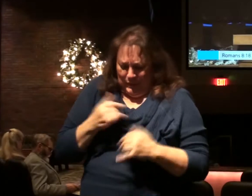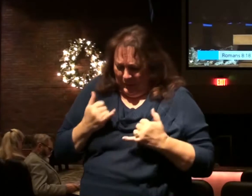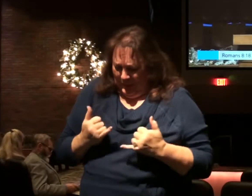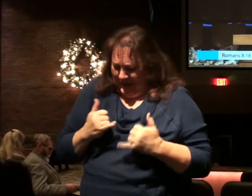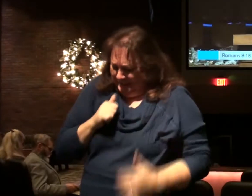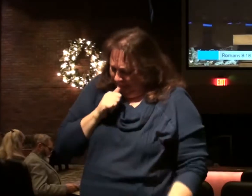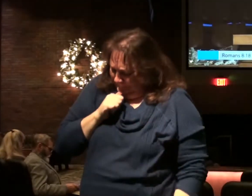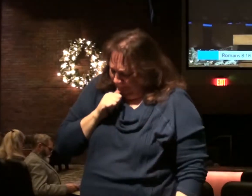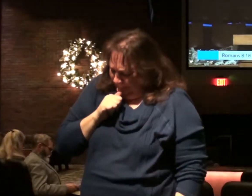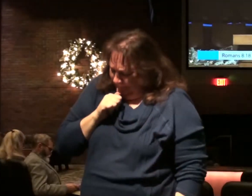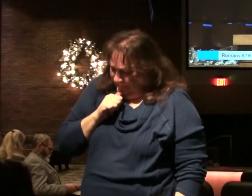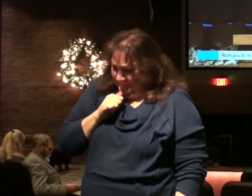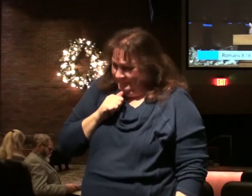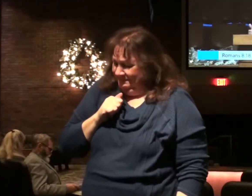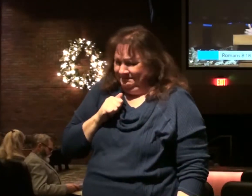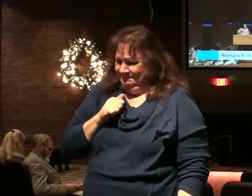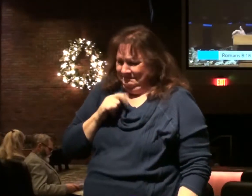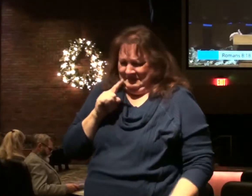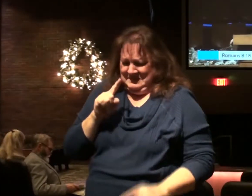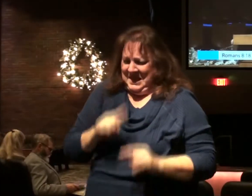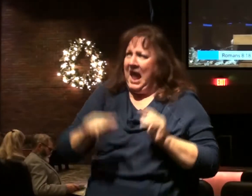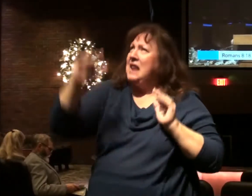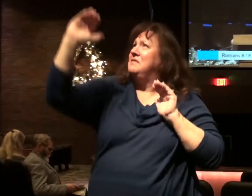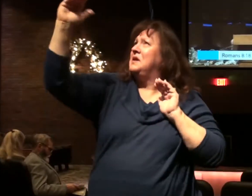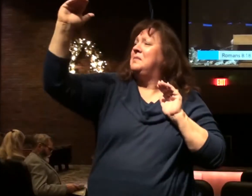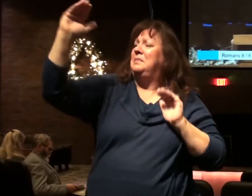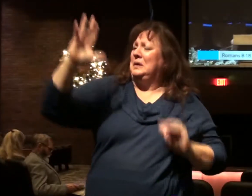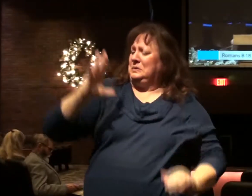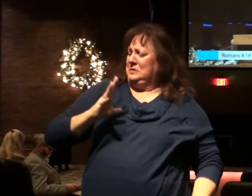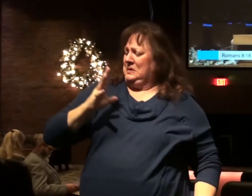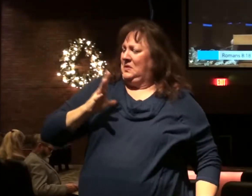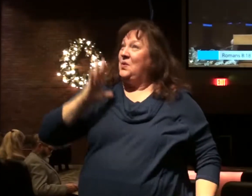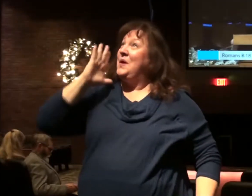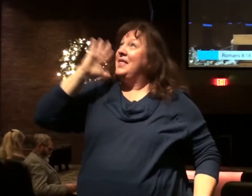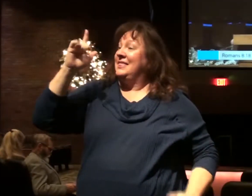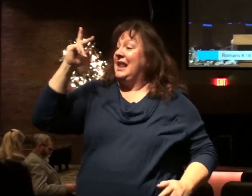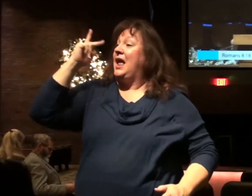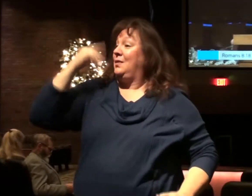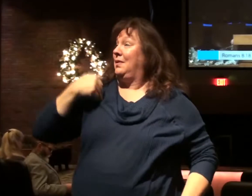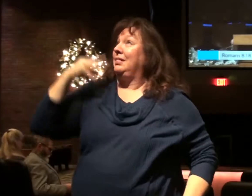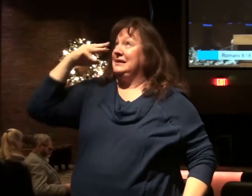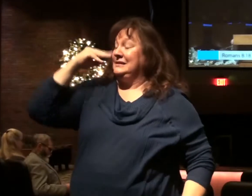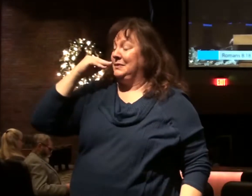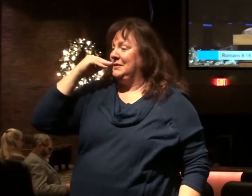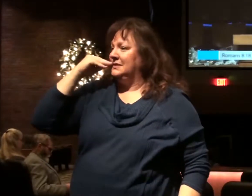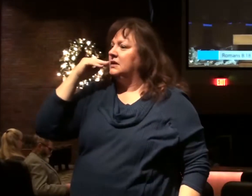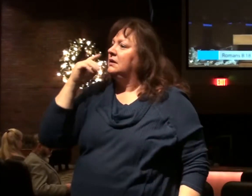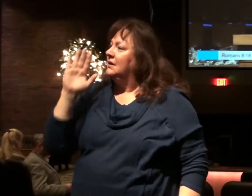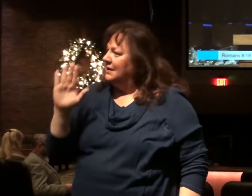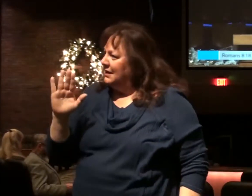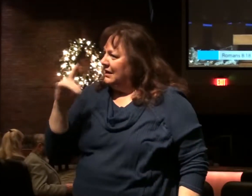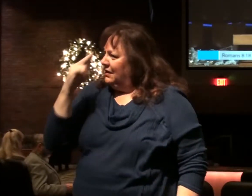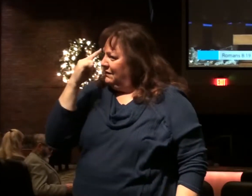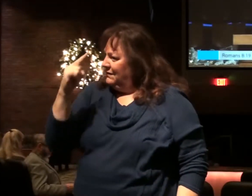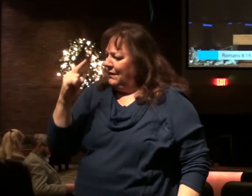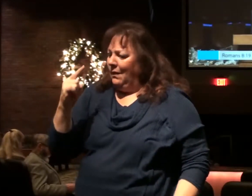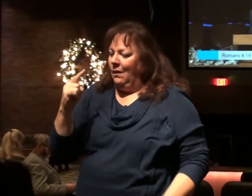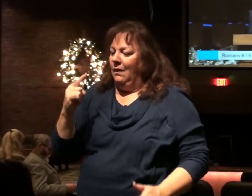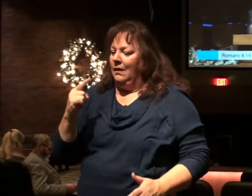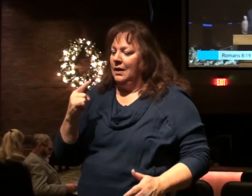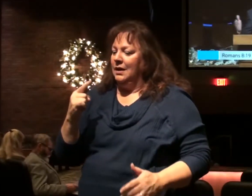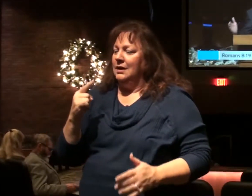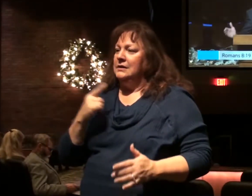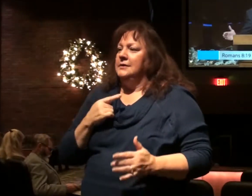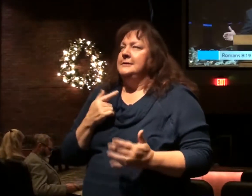time are not worthy to be compared with the glory that is to be revealed to us. No, for the anxious